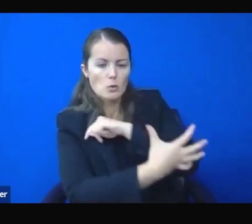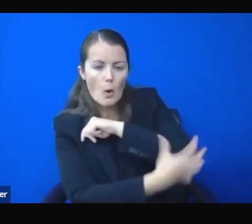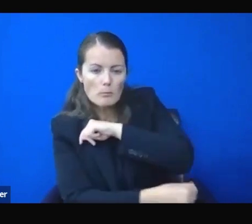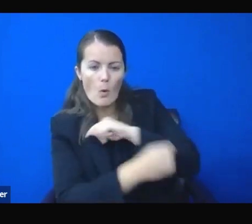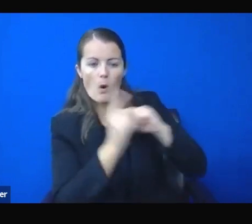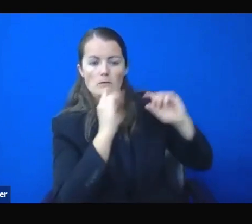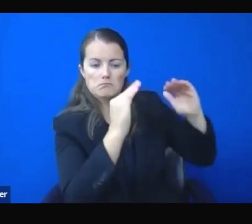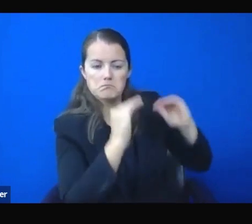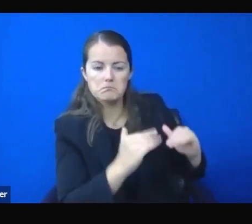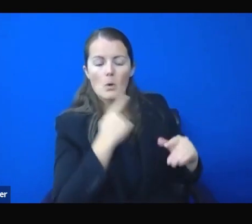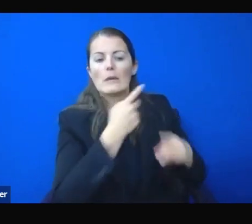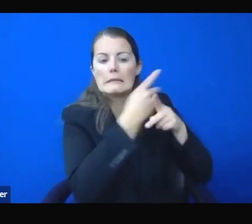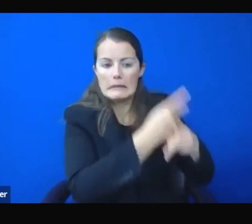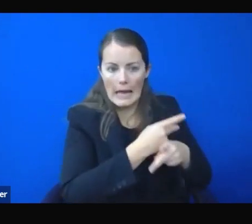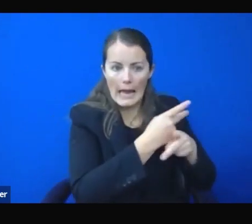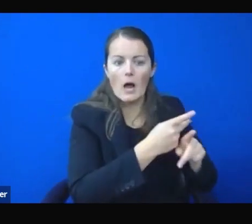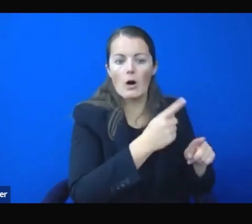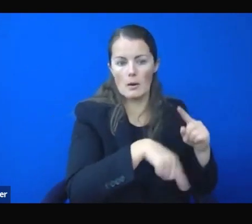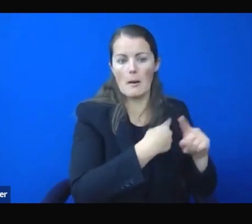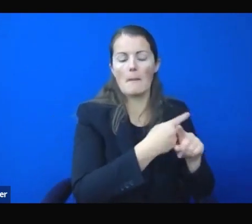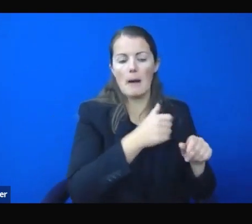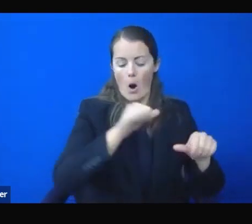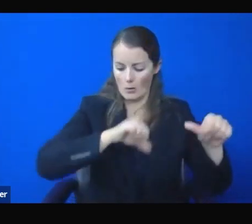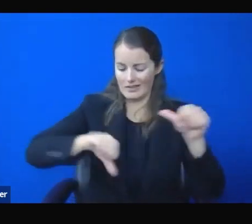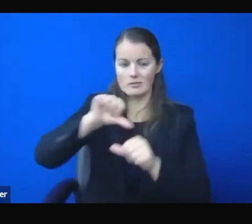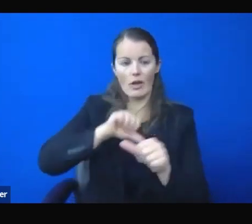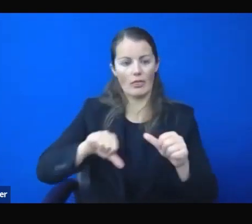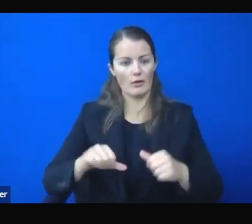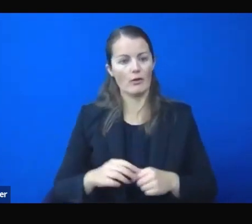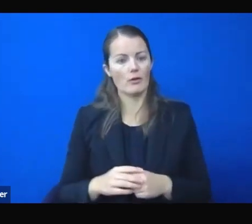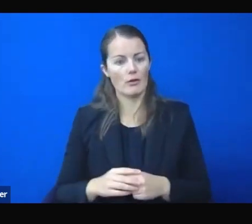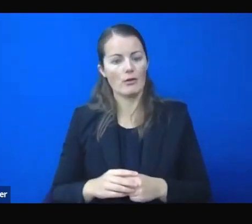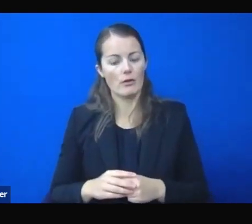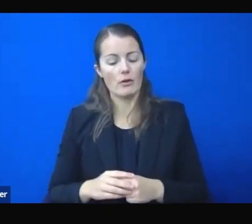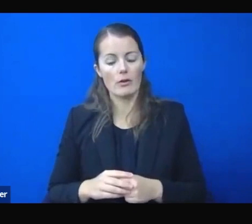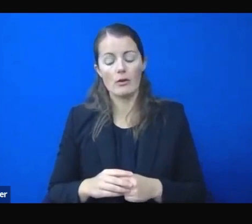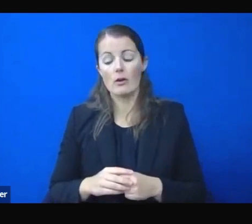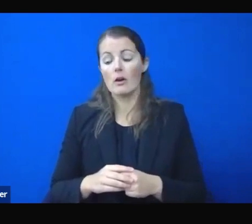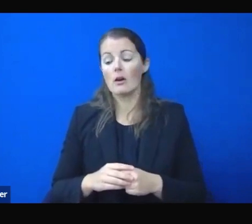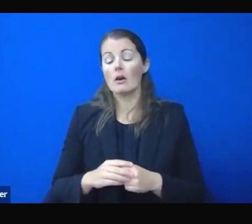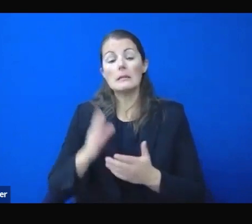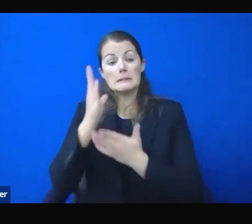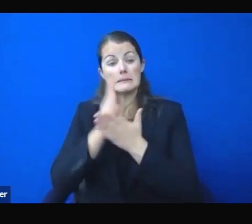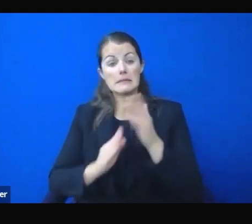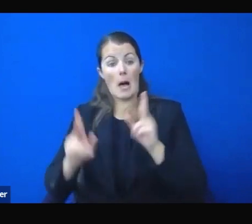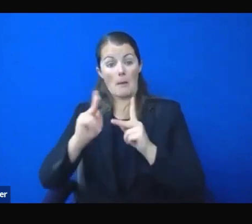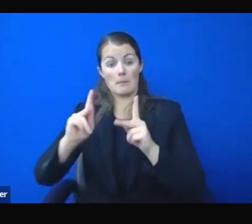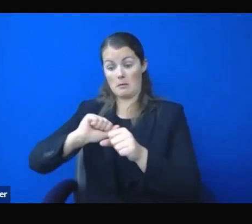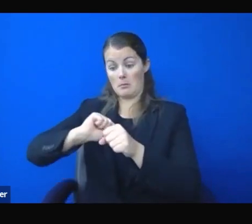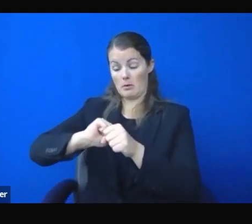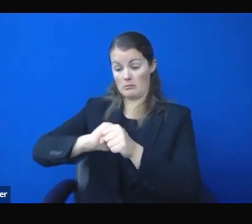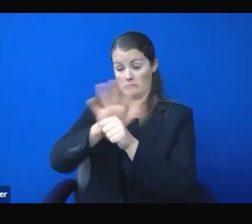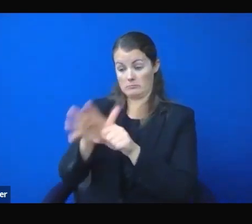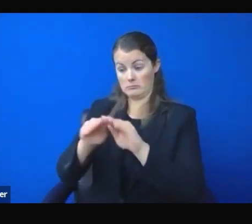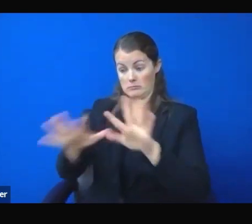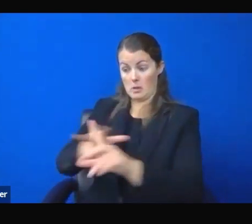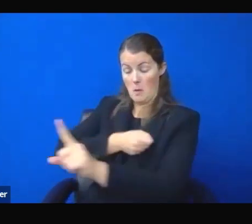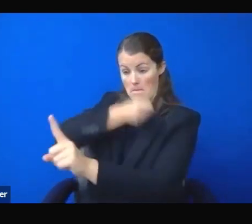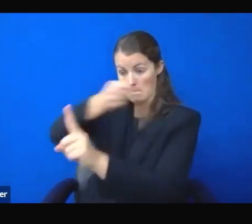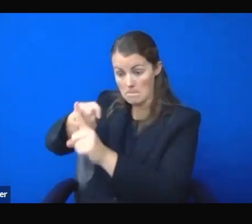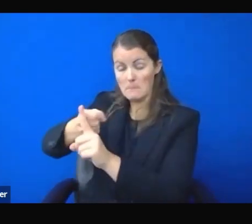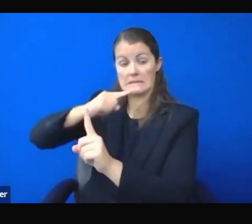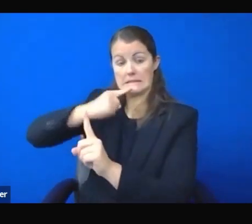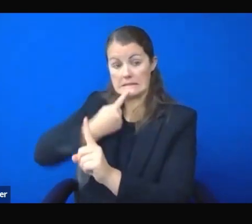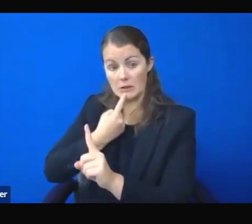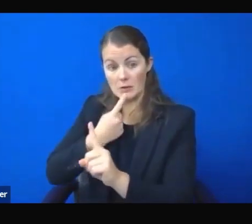have been affected by the virus more than others, and others have faced economic challenges brought on by this pandemic. No